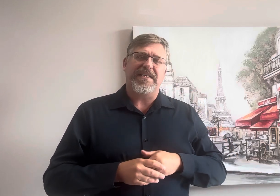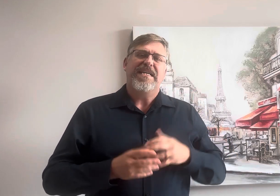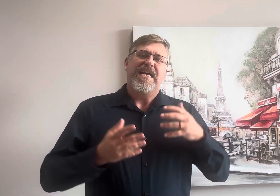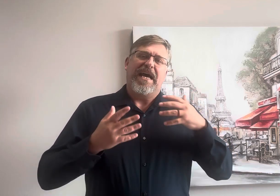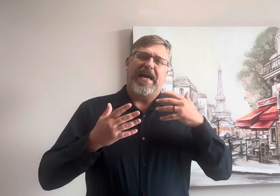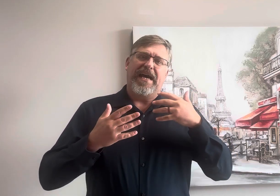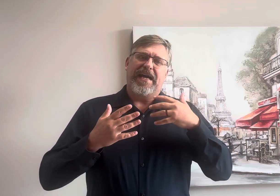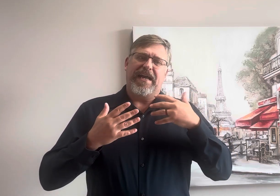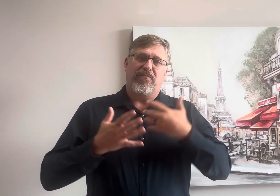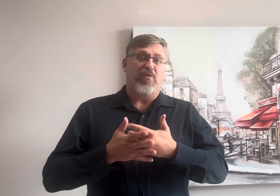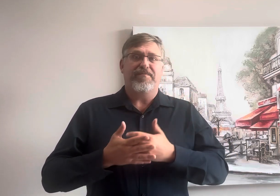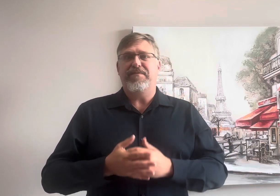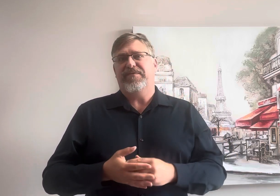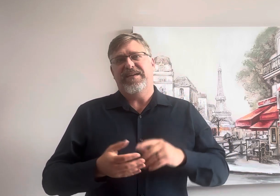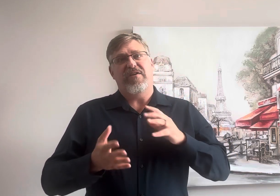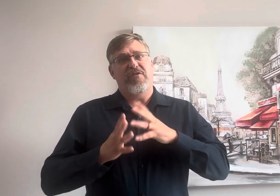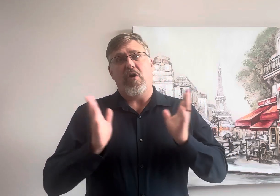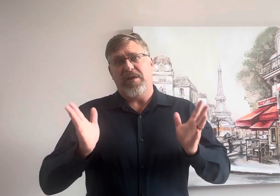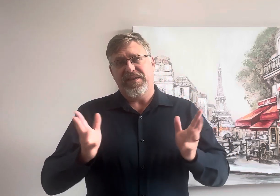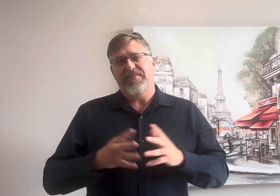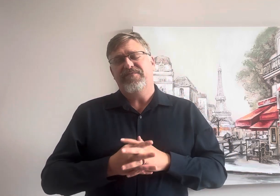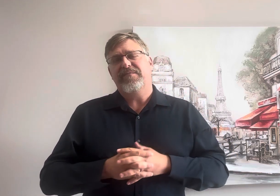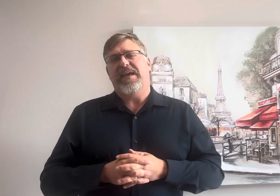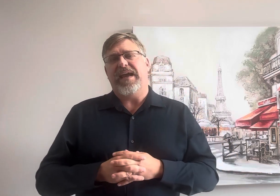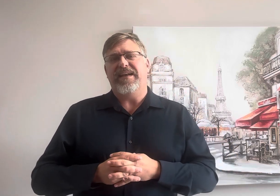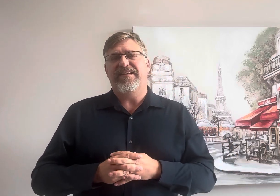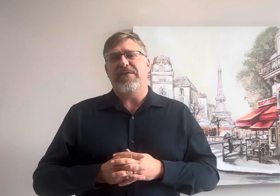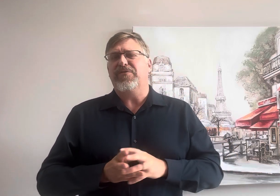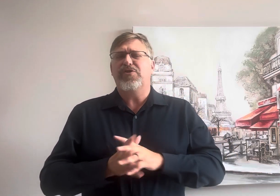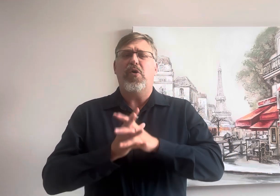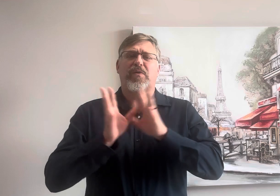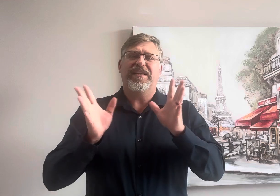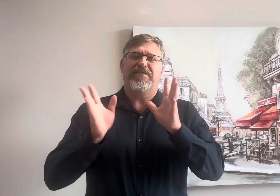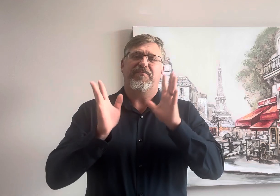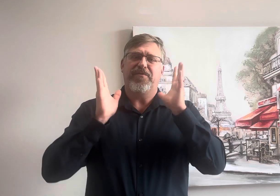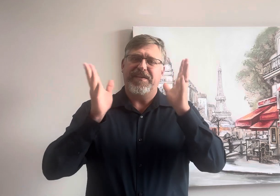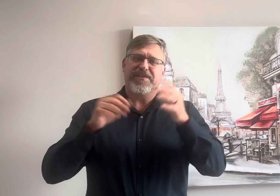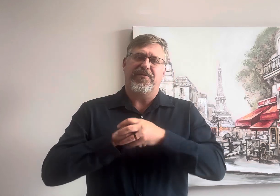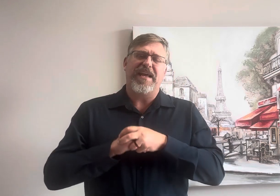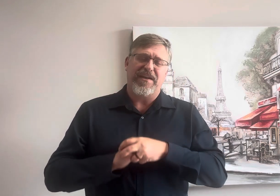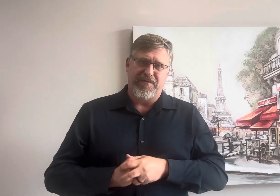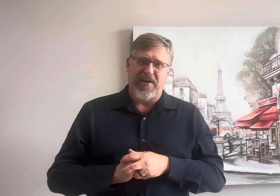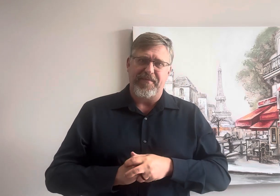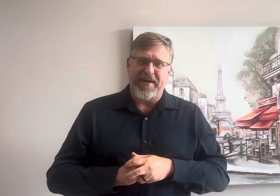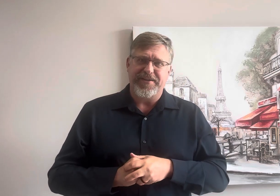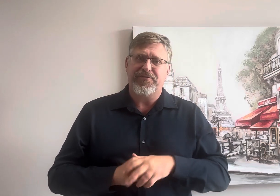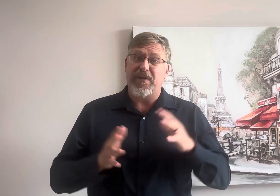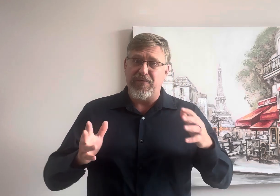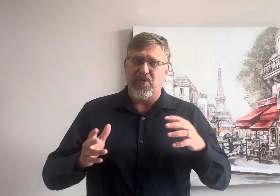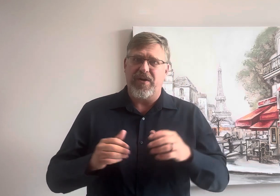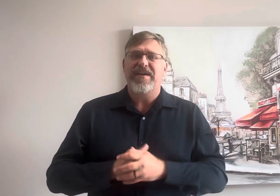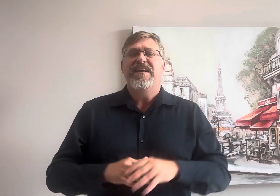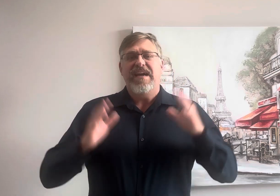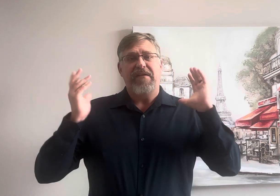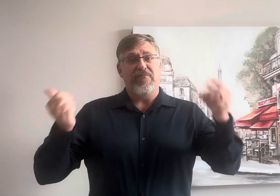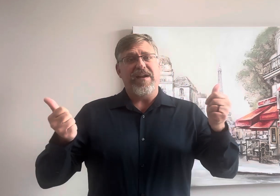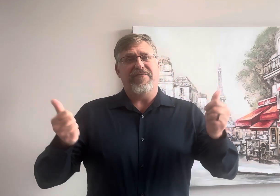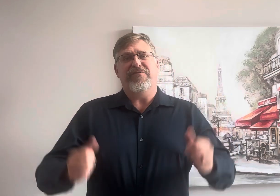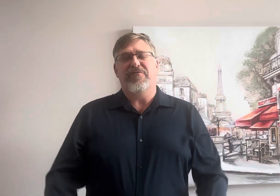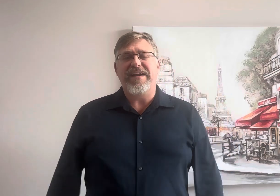uh and work people did on all of them and they were totally different movies so thank you very much great work everyone have a great